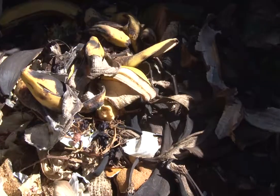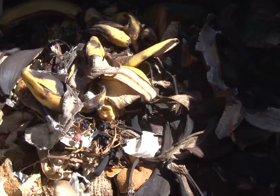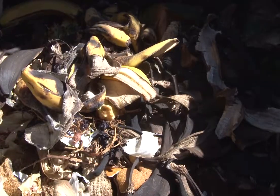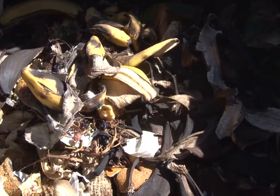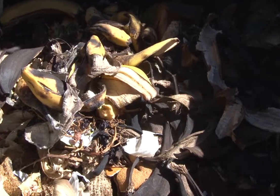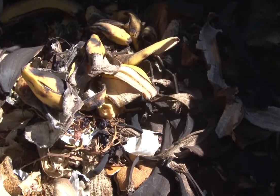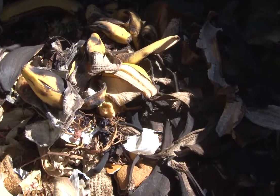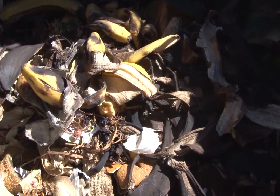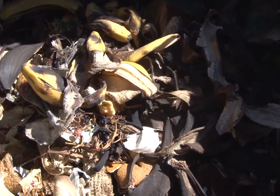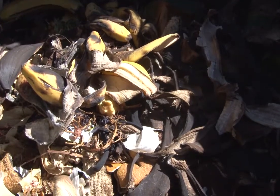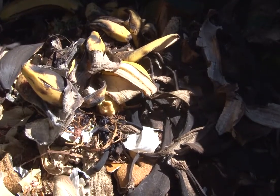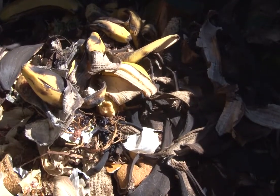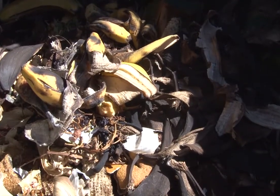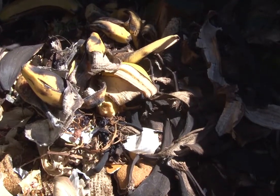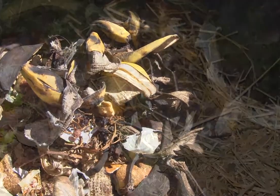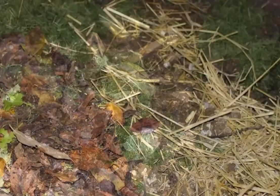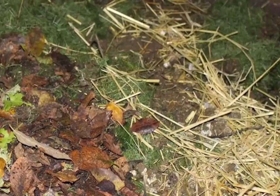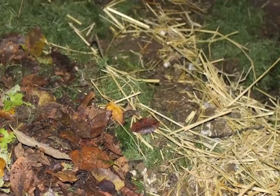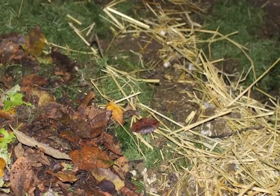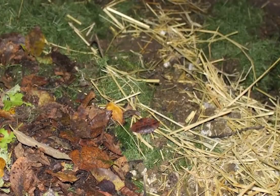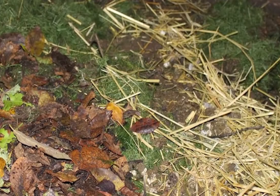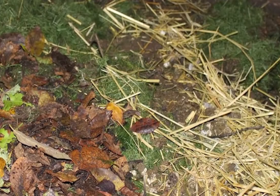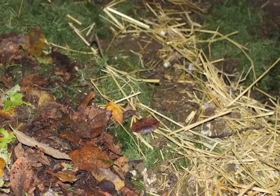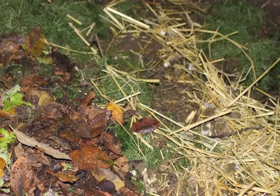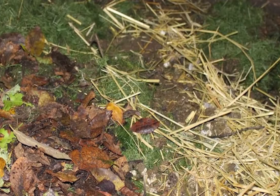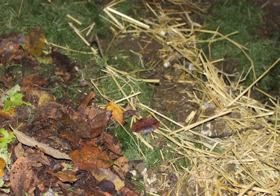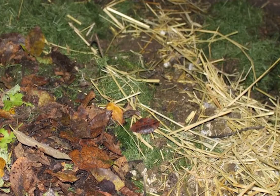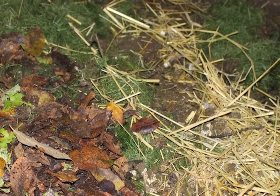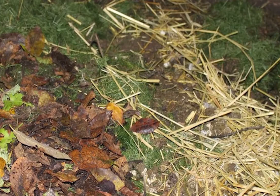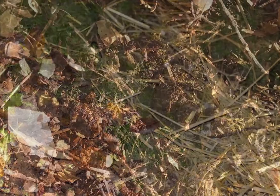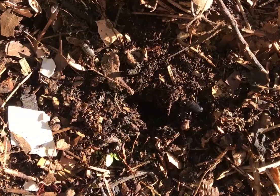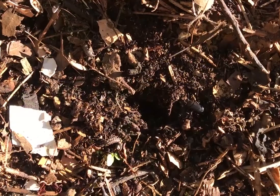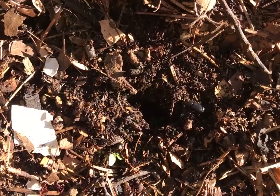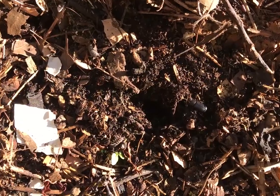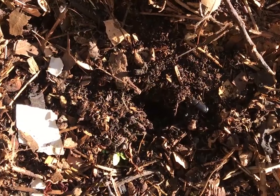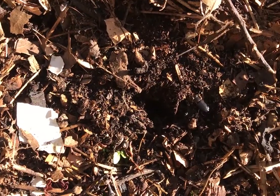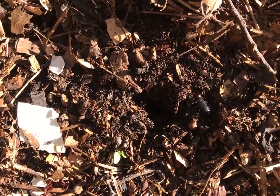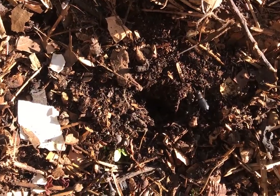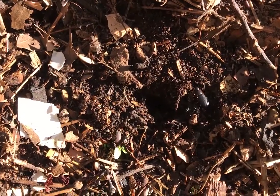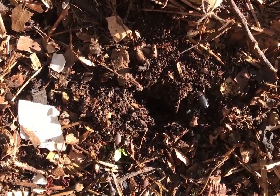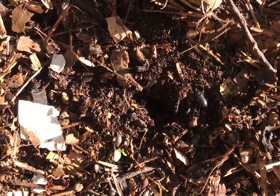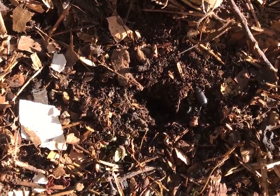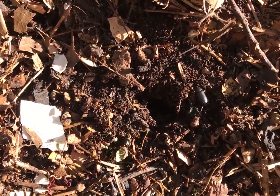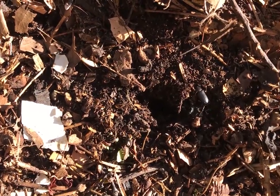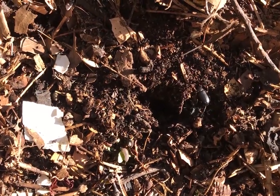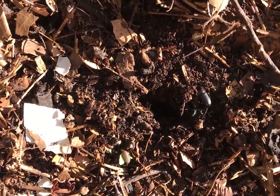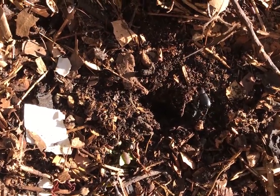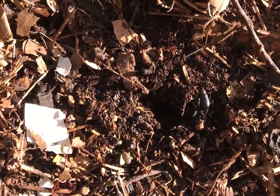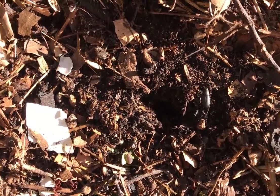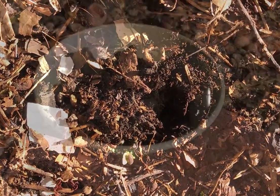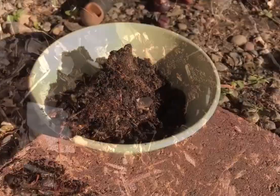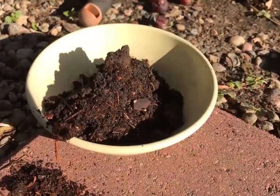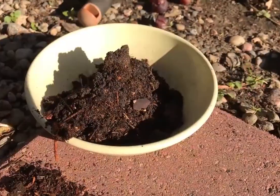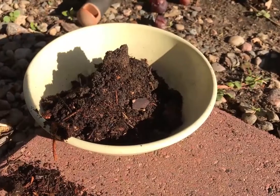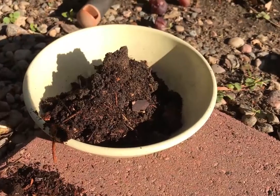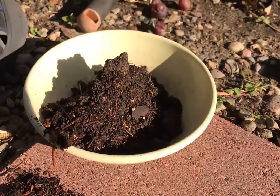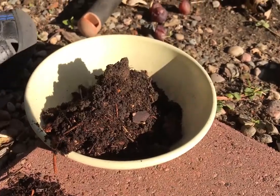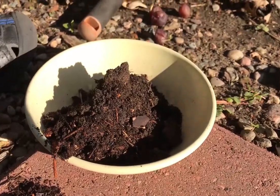of organic materials, such as food scraps and yard waste, providing the conditions for that material to break down and turn into a nutrient-rich product